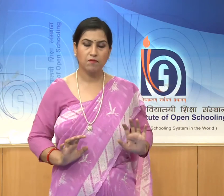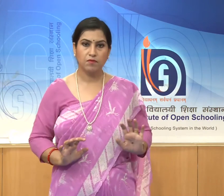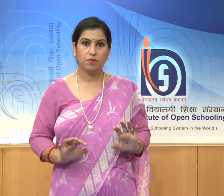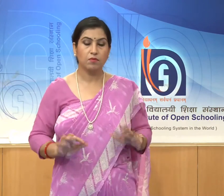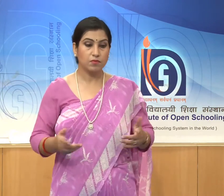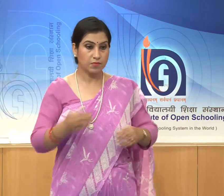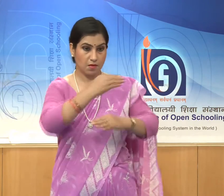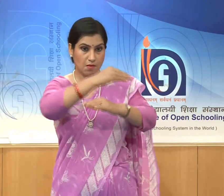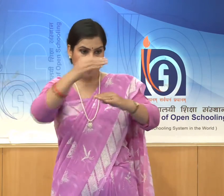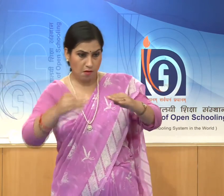architecture.